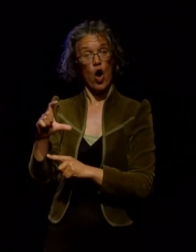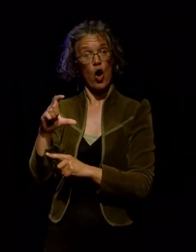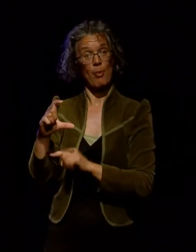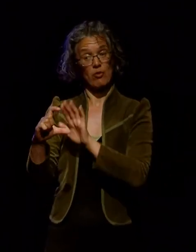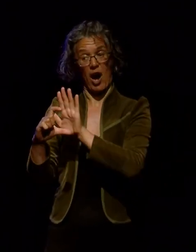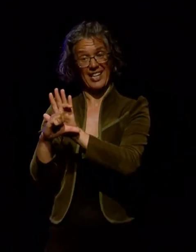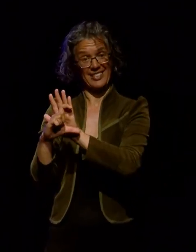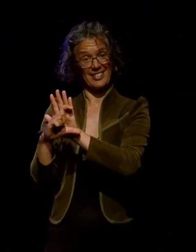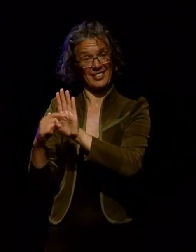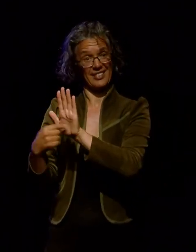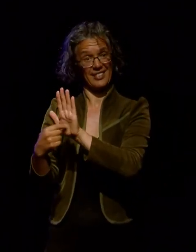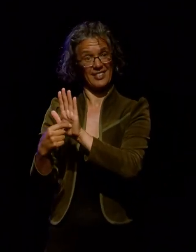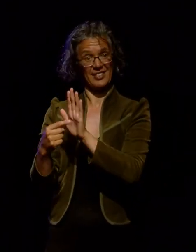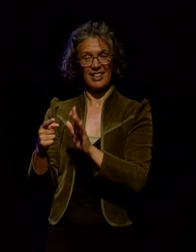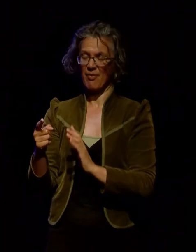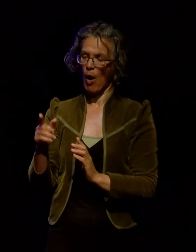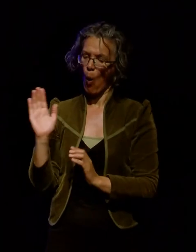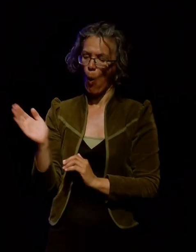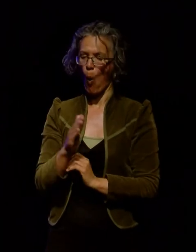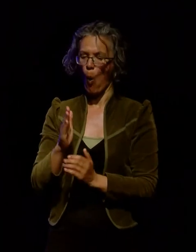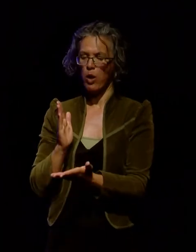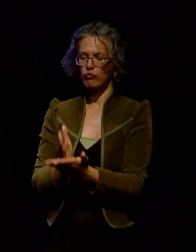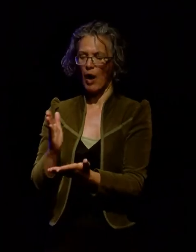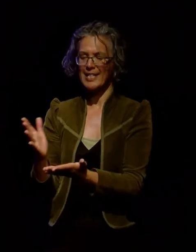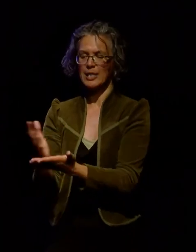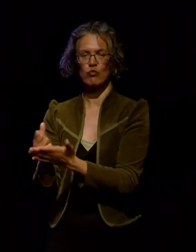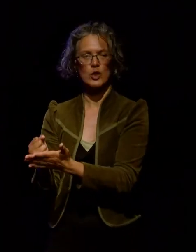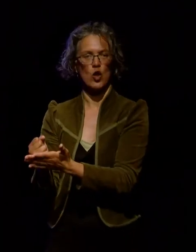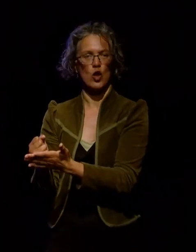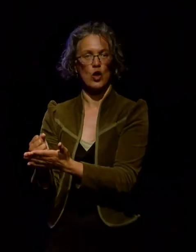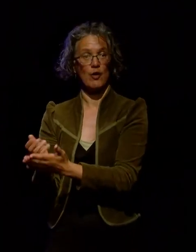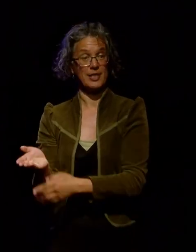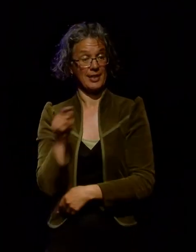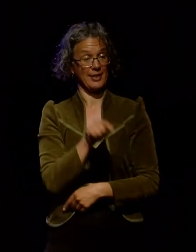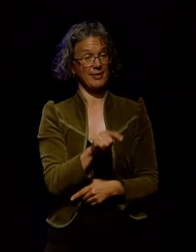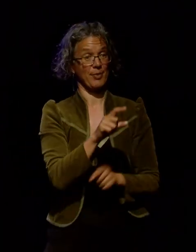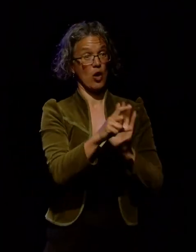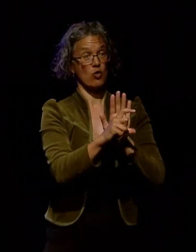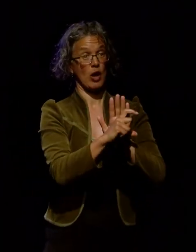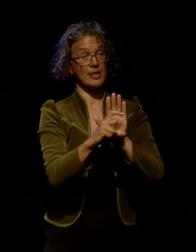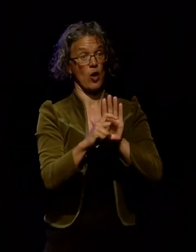The default position for this is all rights reserved. Creative Commons sits in the middle.